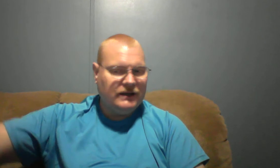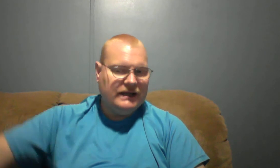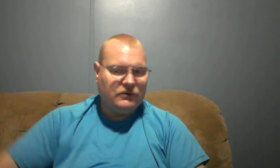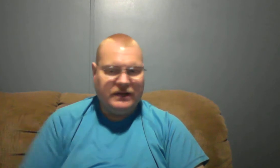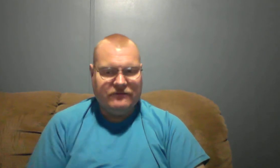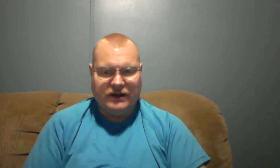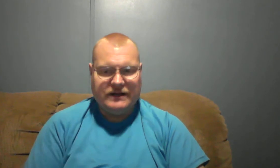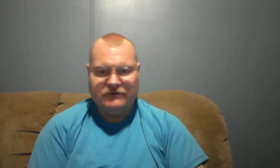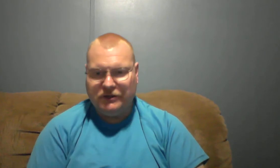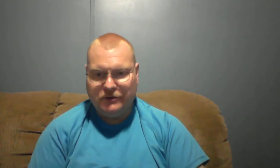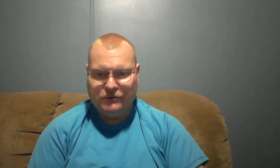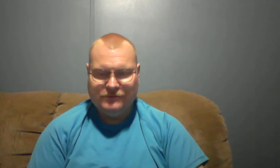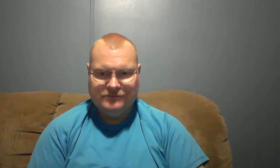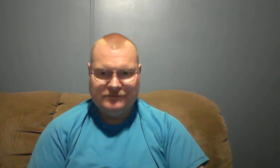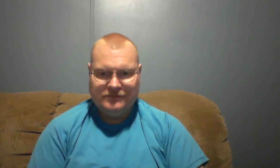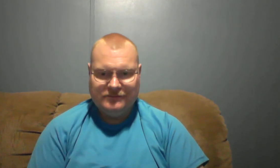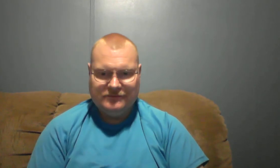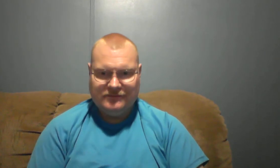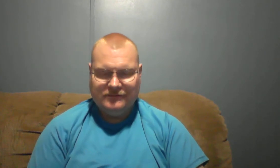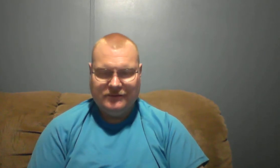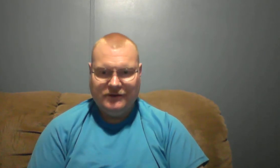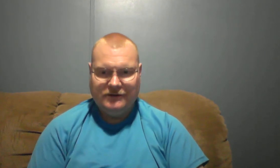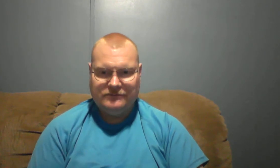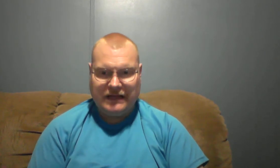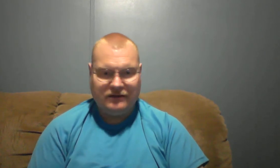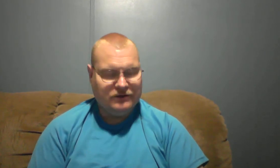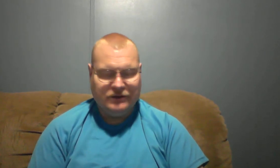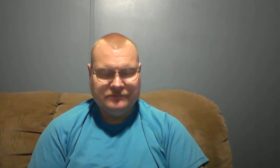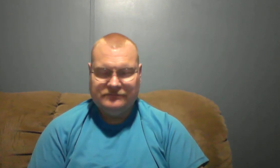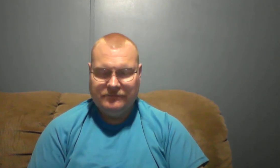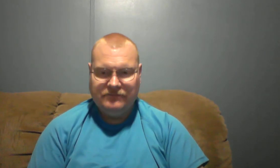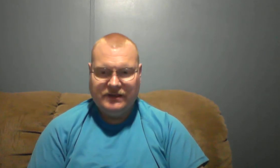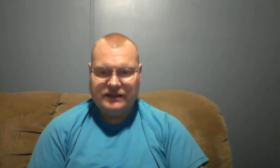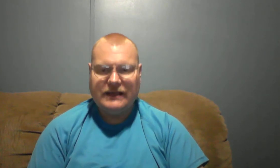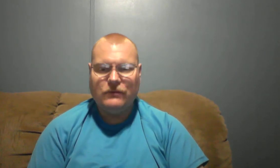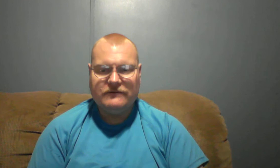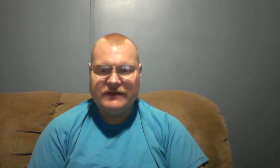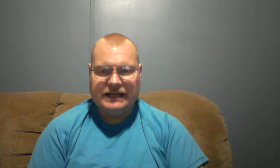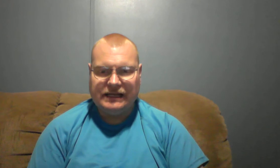equity for I never knew you hallelujah can't wait for that day